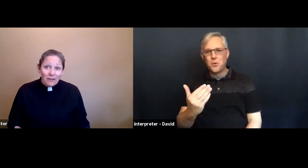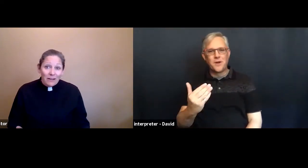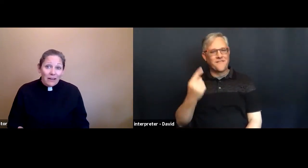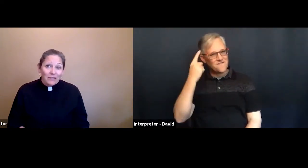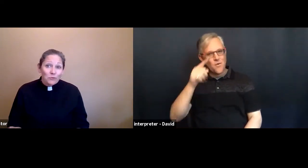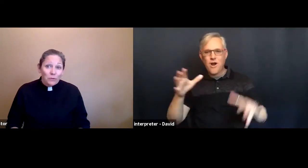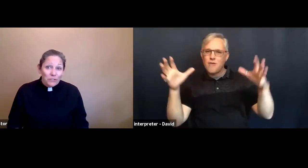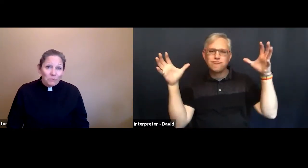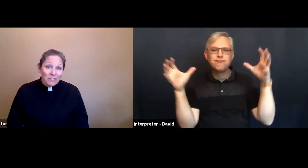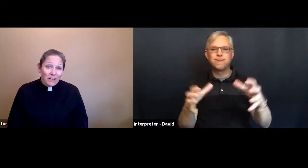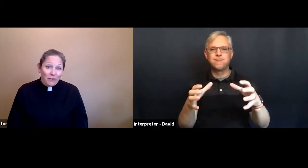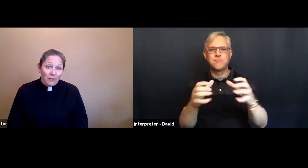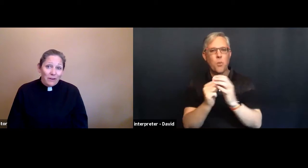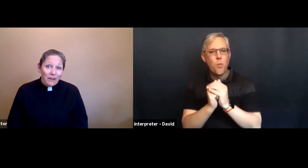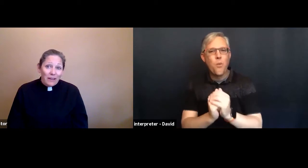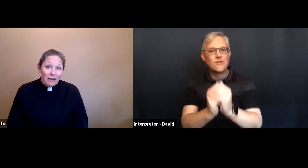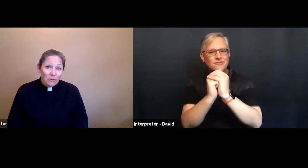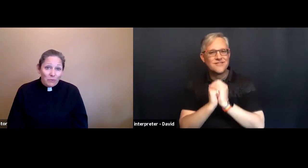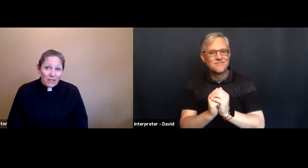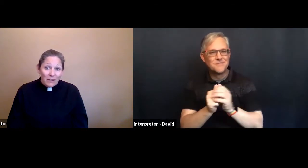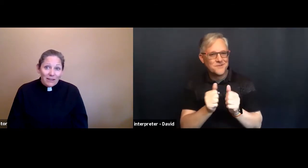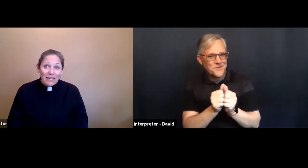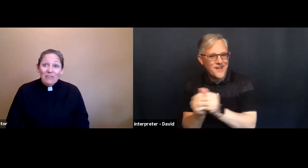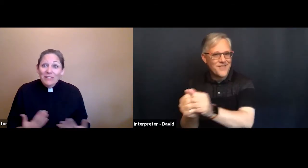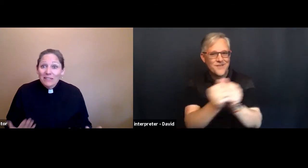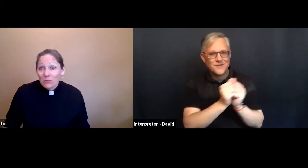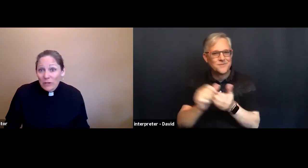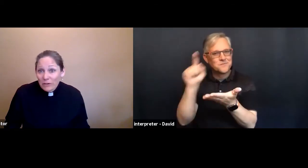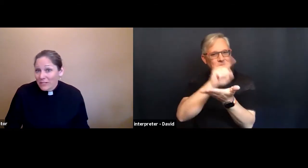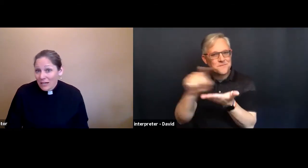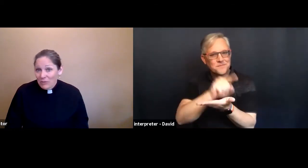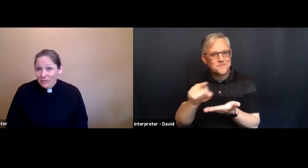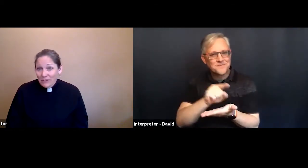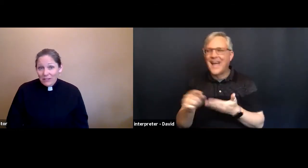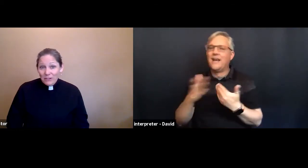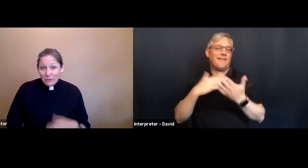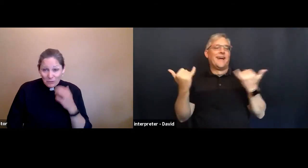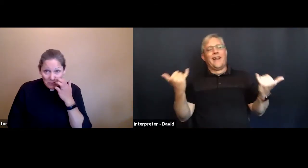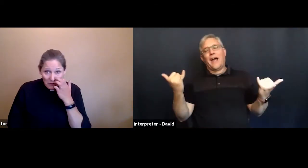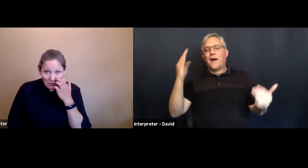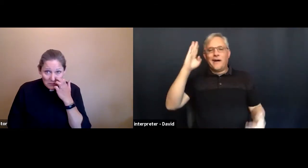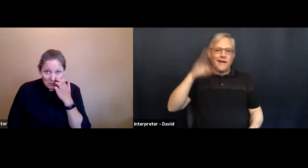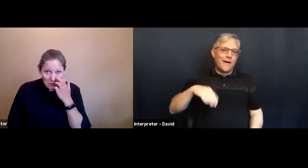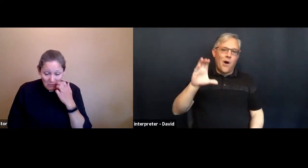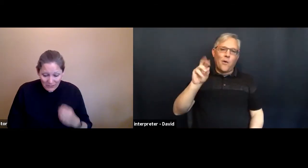and to worship together every week even in this weird time of coronavirus or COVID